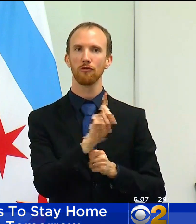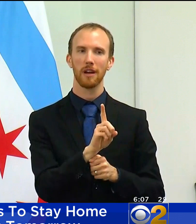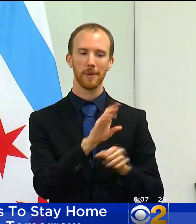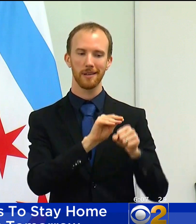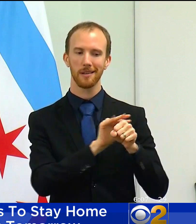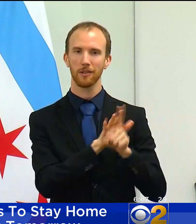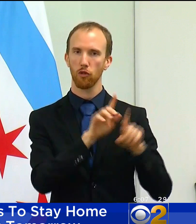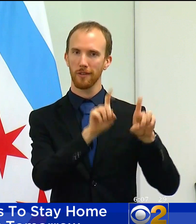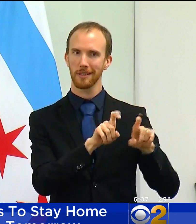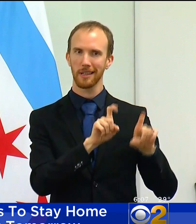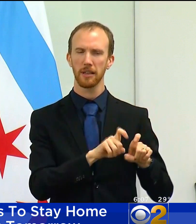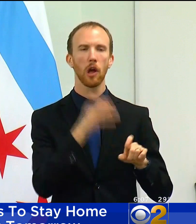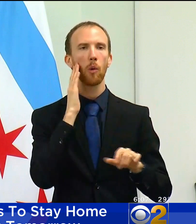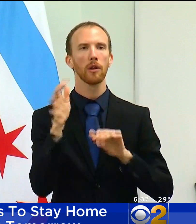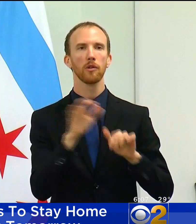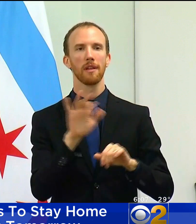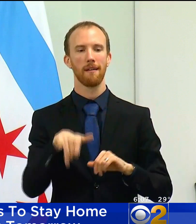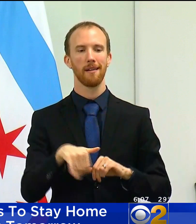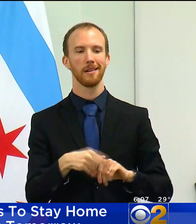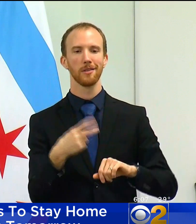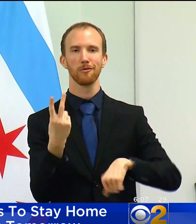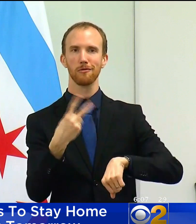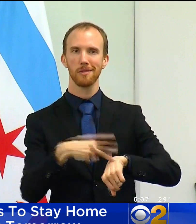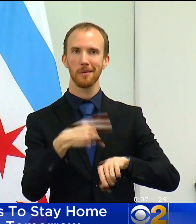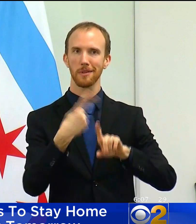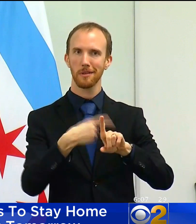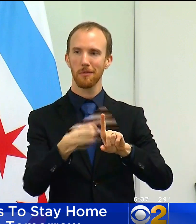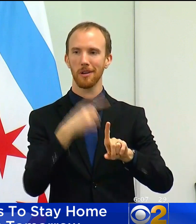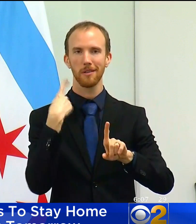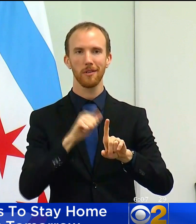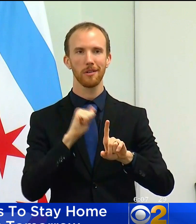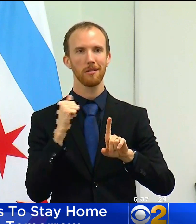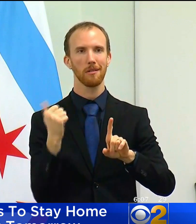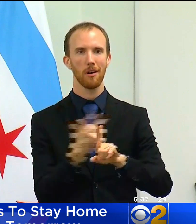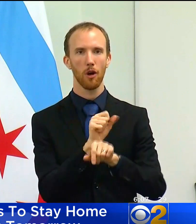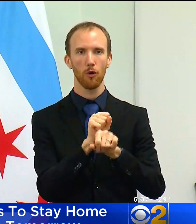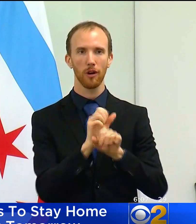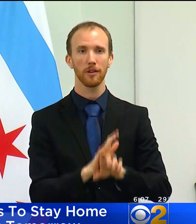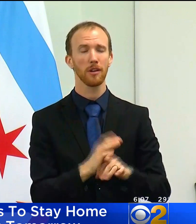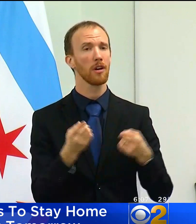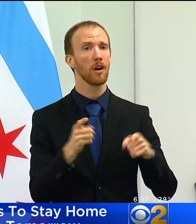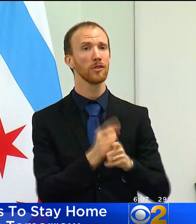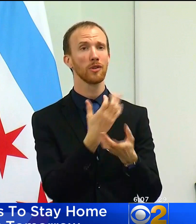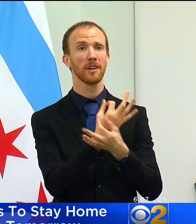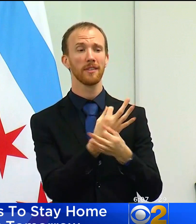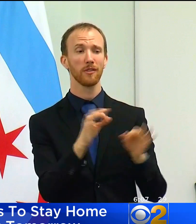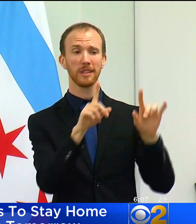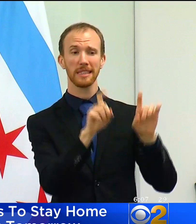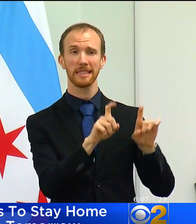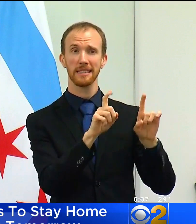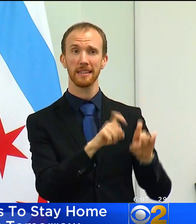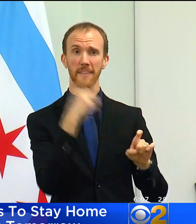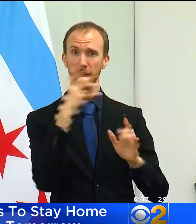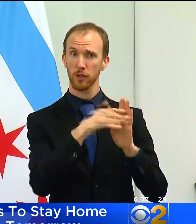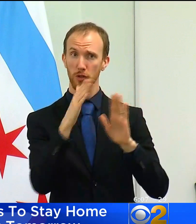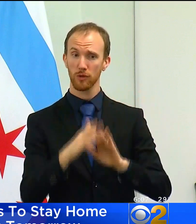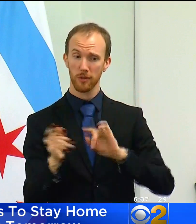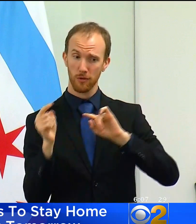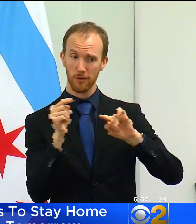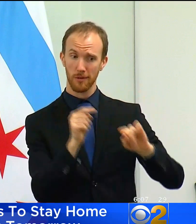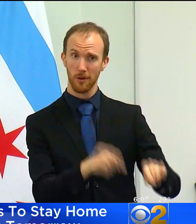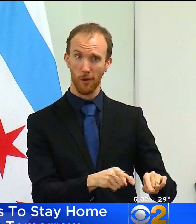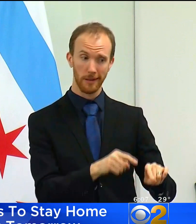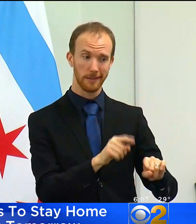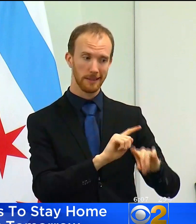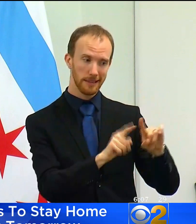based COVID testing to twice a month. We will also begin offering free monthly COVID testing for students who attend schools in zip codes